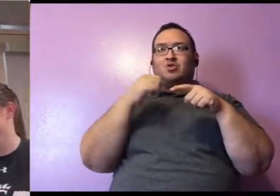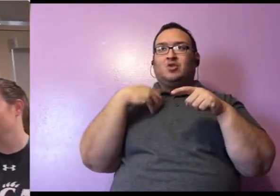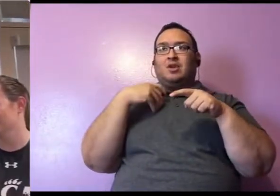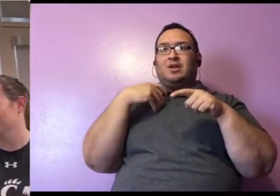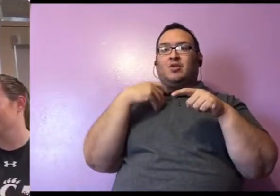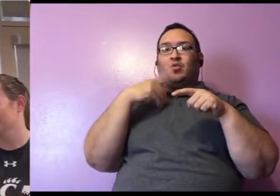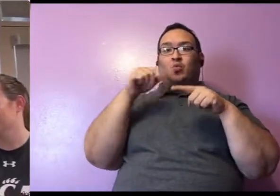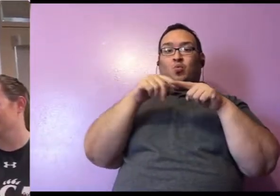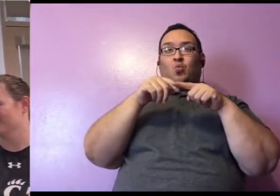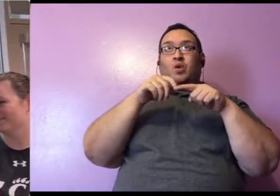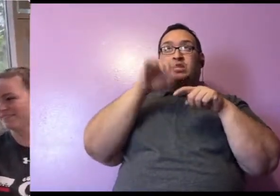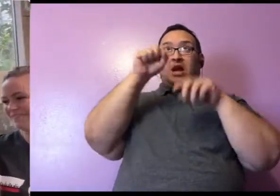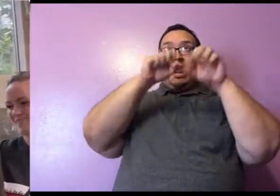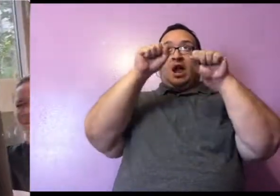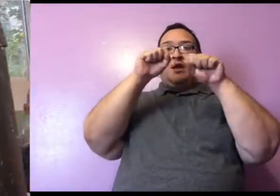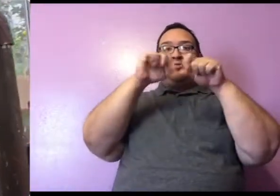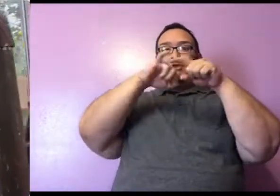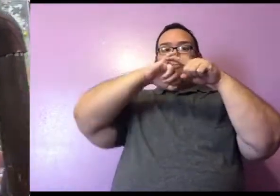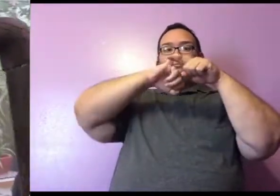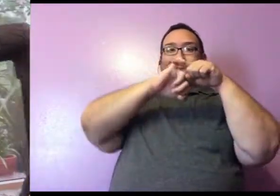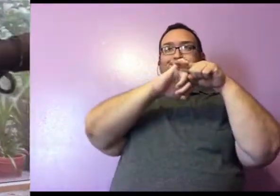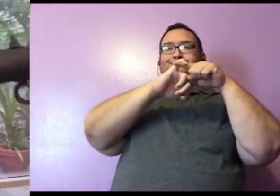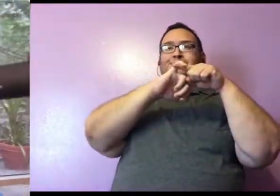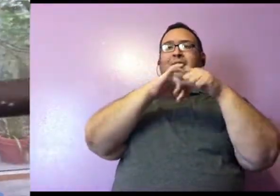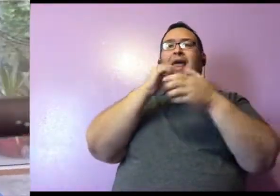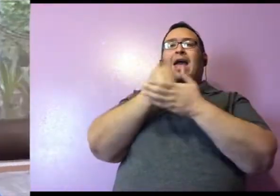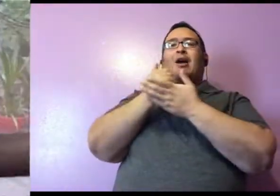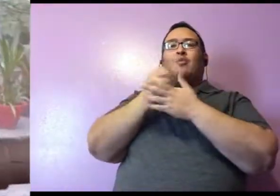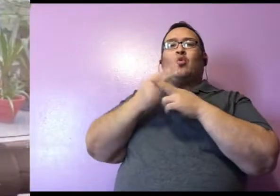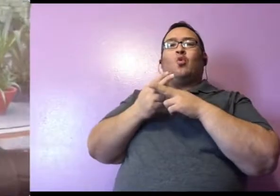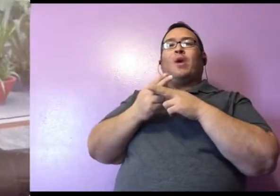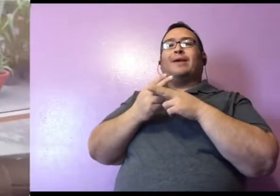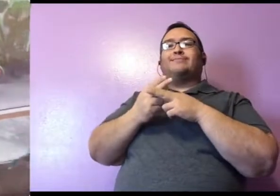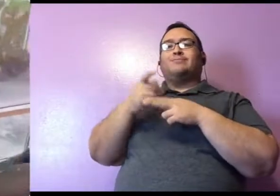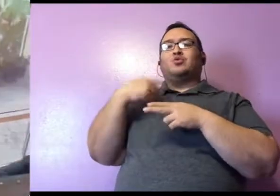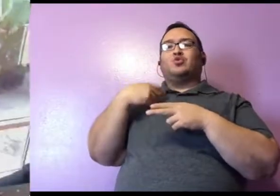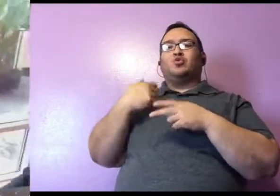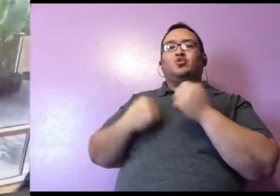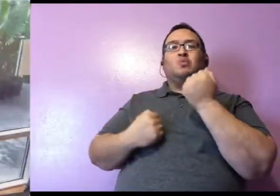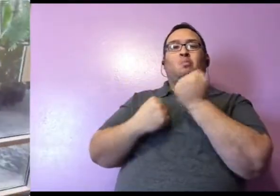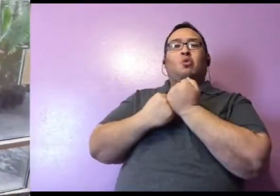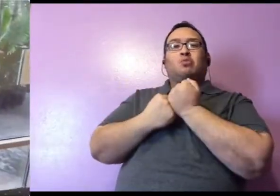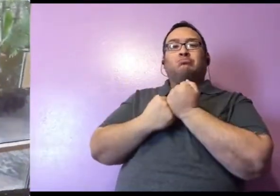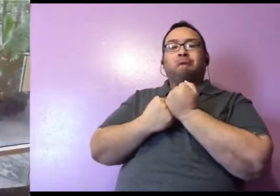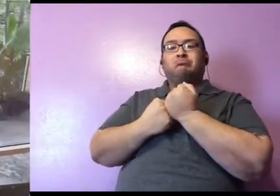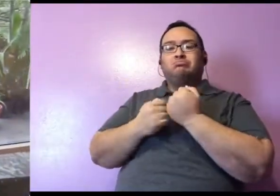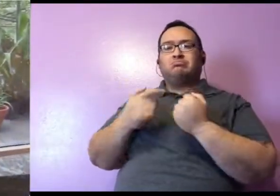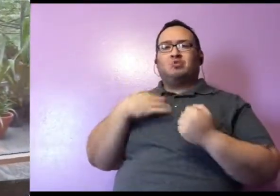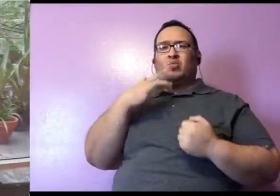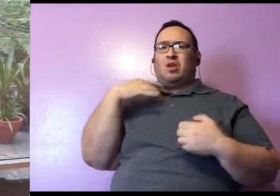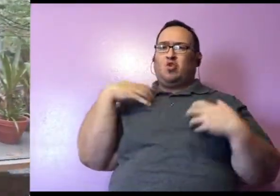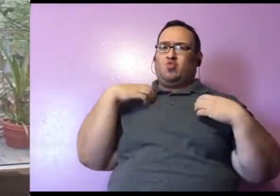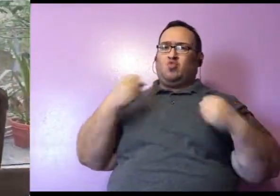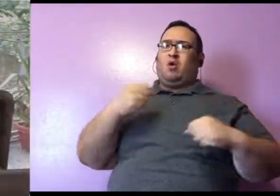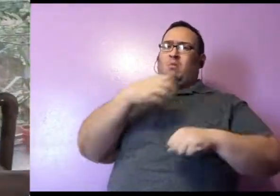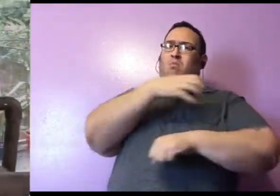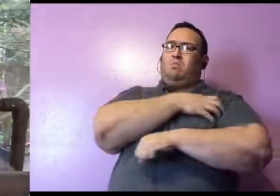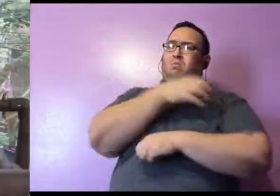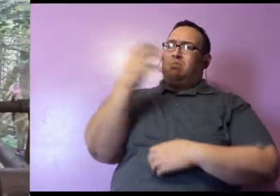her wrapping that tail around those branches and even supporting her weight with it. It is incredibly strong and powerful, and she